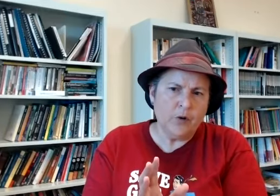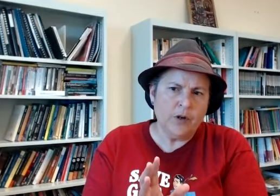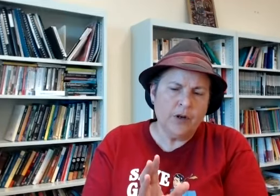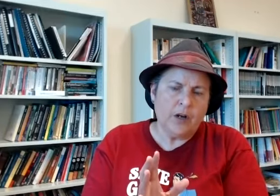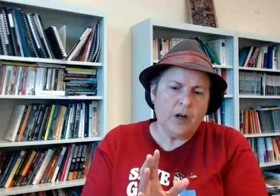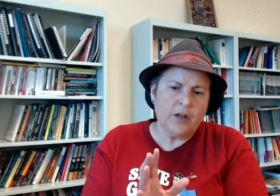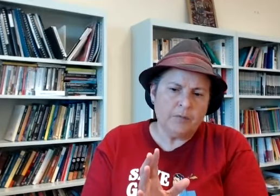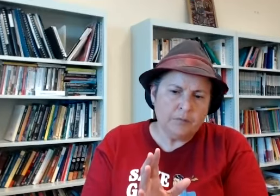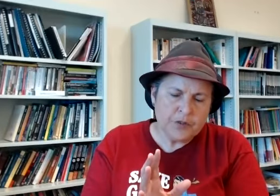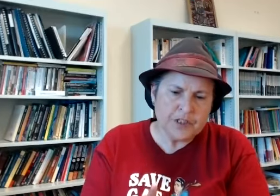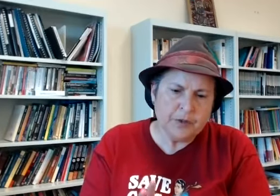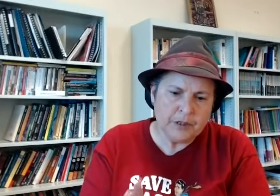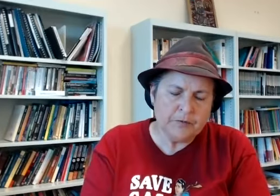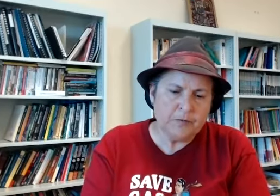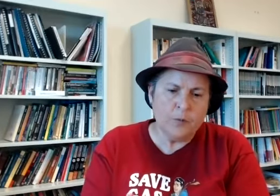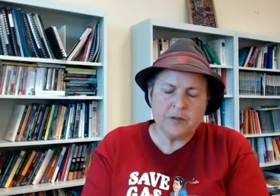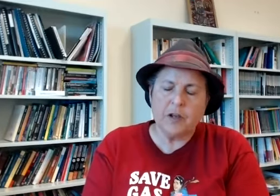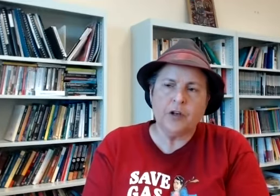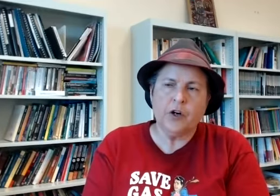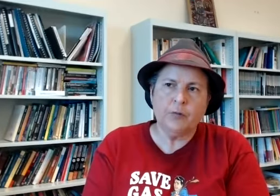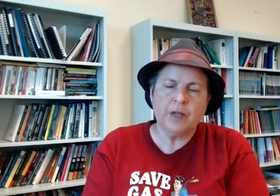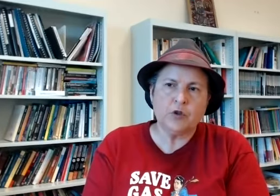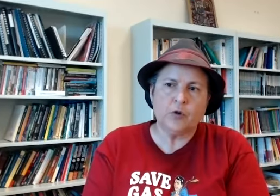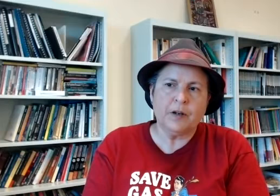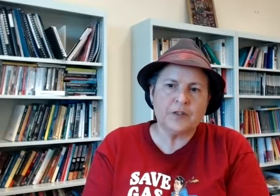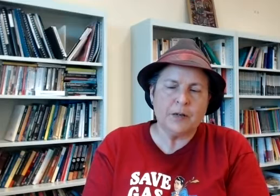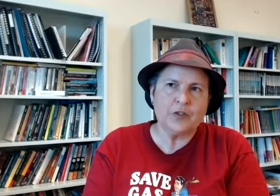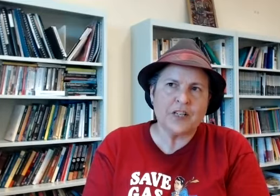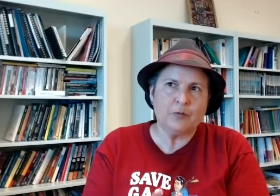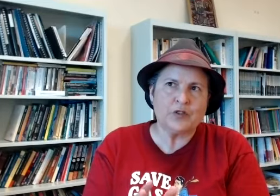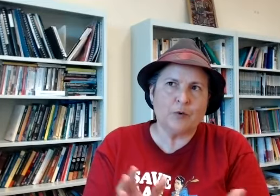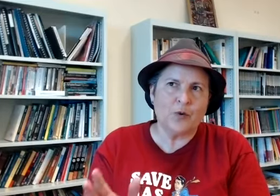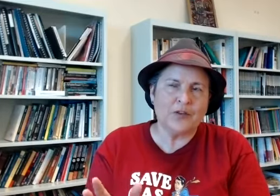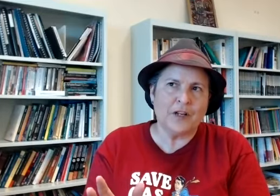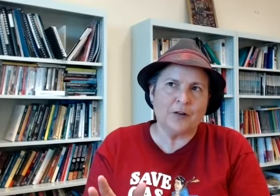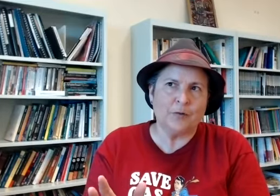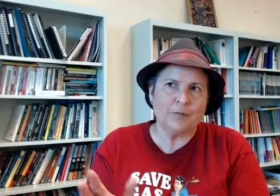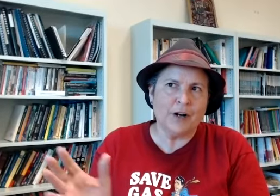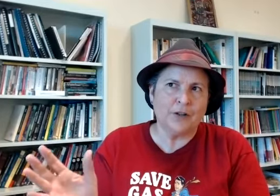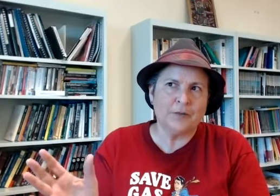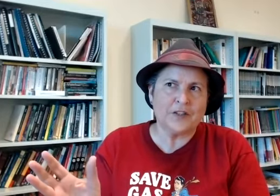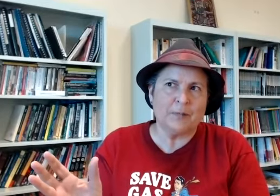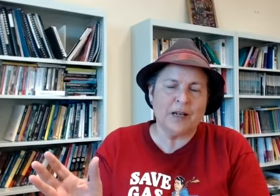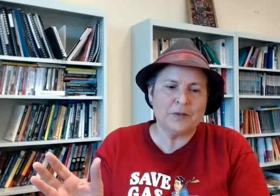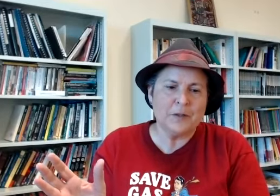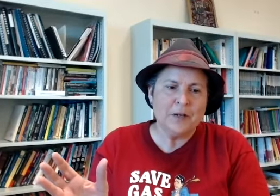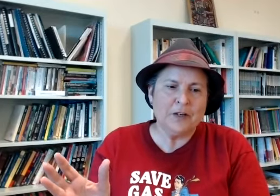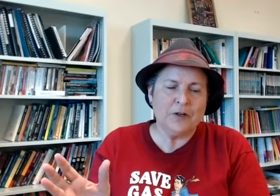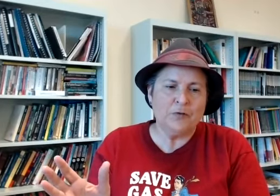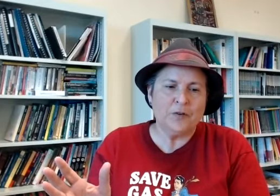disability performance i you know people talk about for example disabled sport is like with the paralympics coming up has been good for